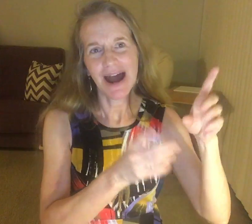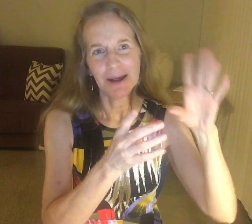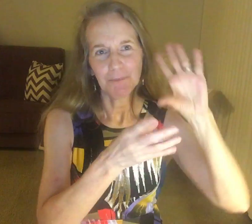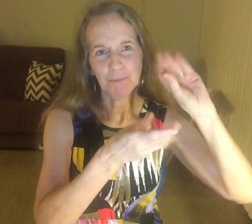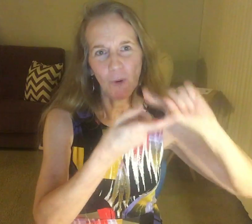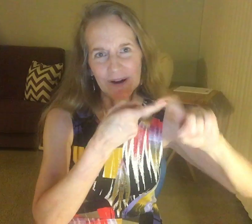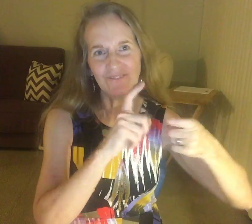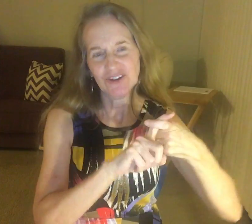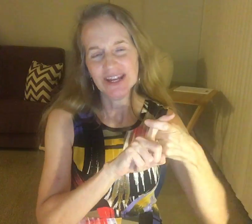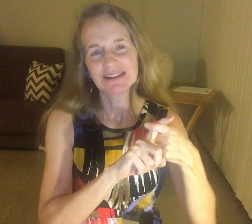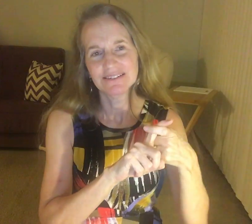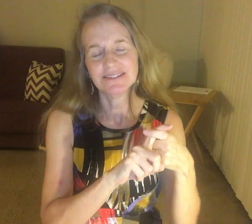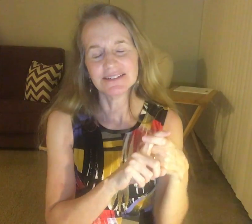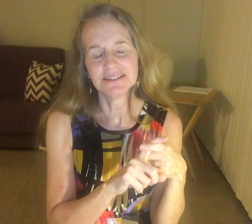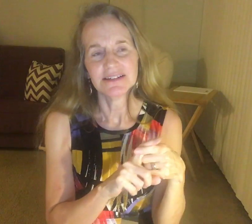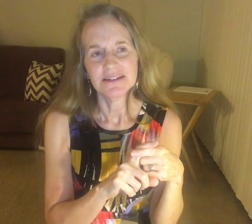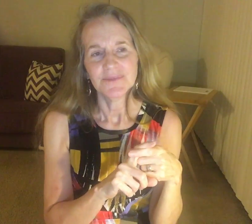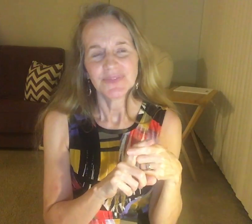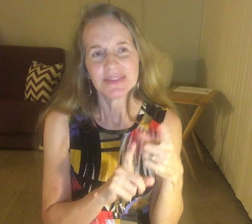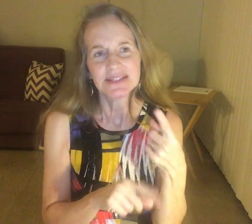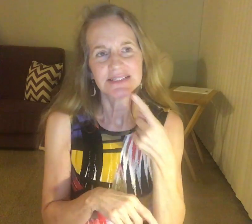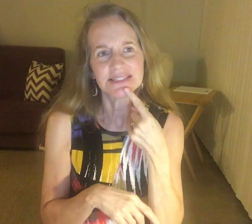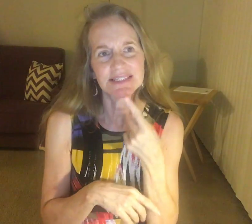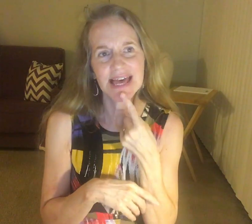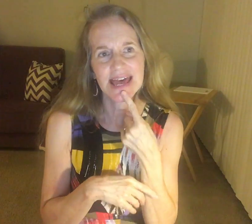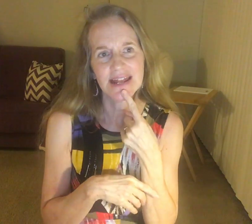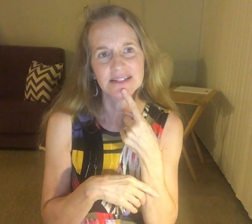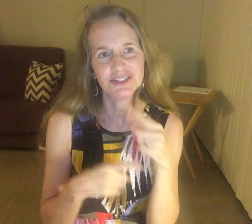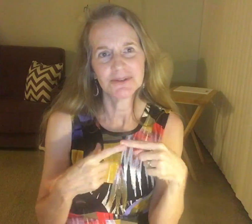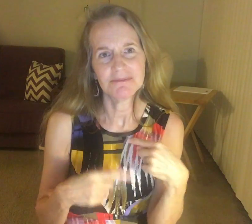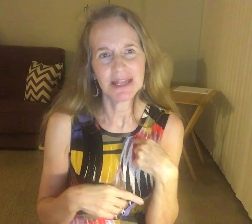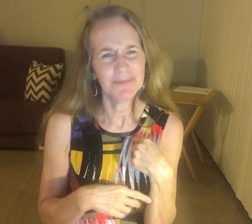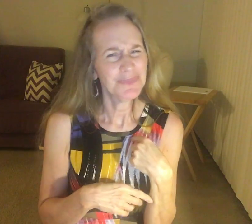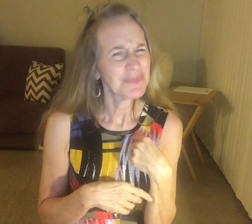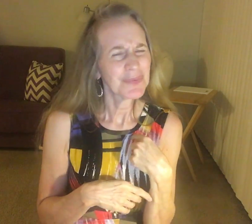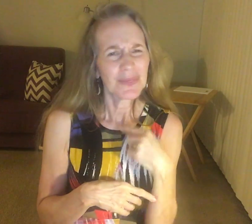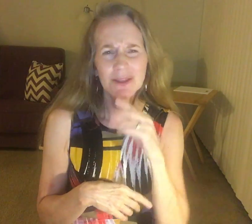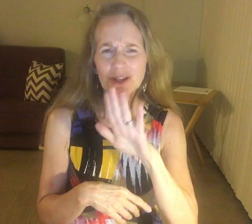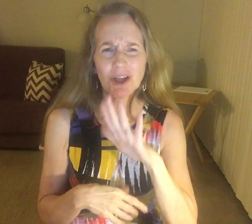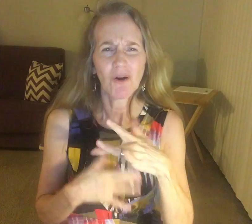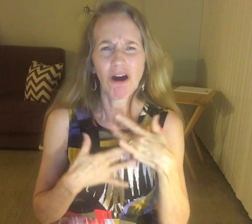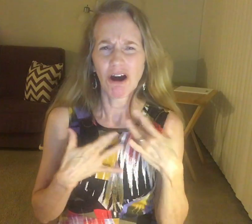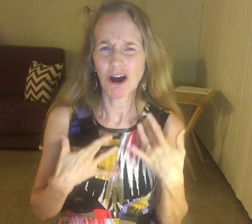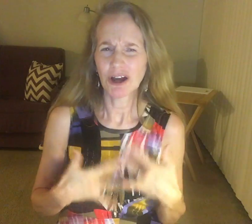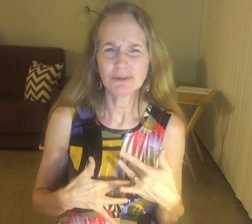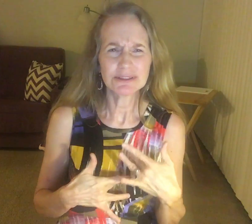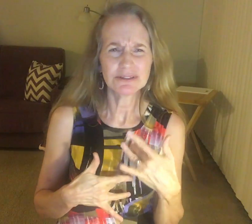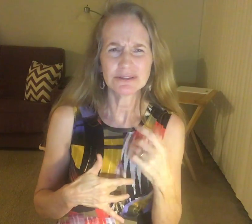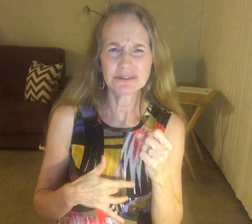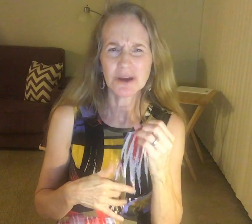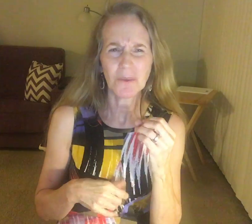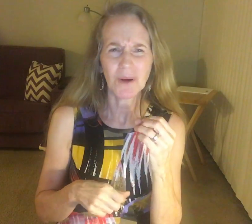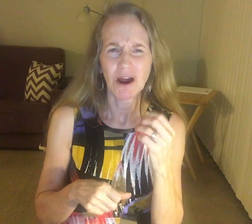my boyfriend said to me, your heart is so,